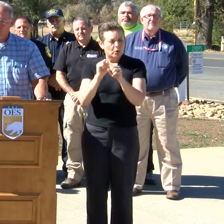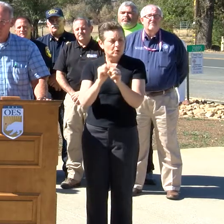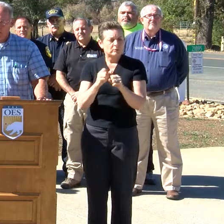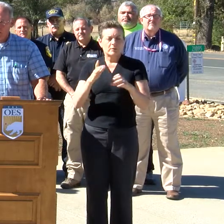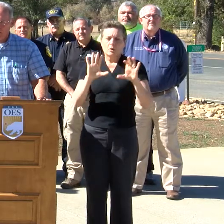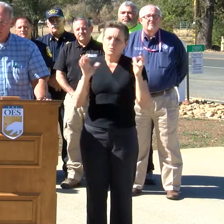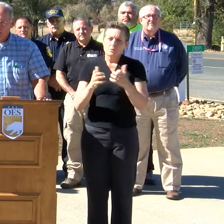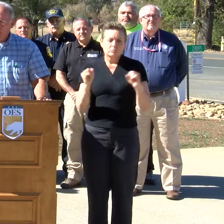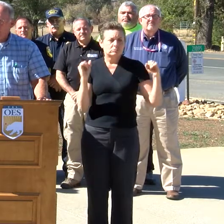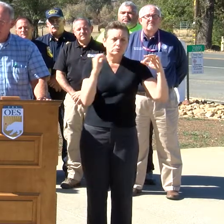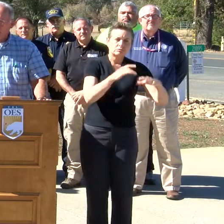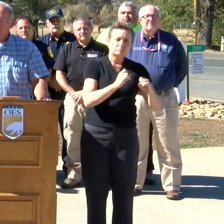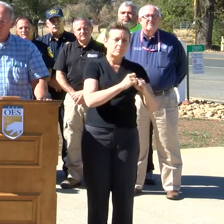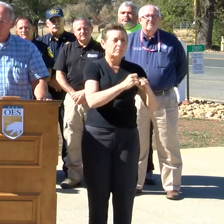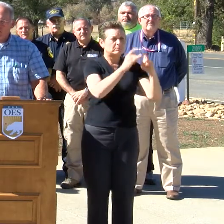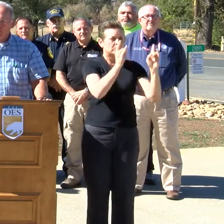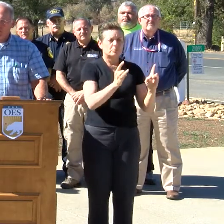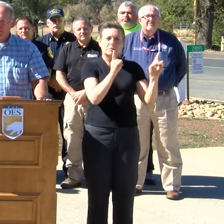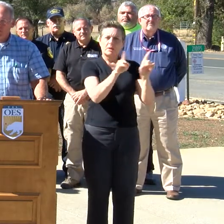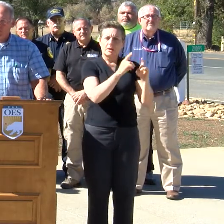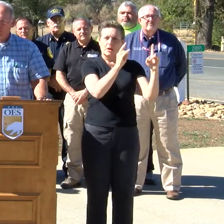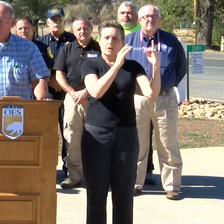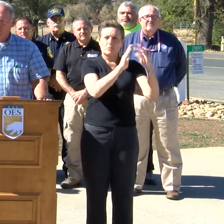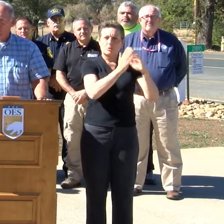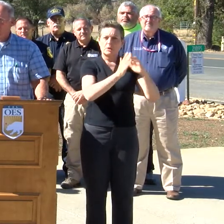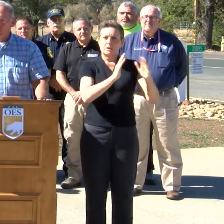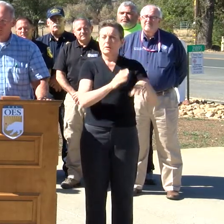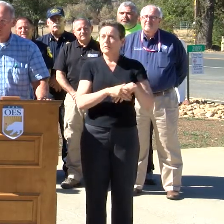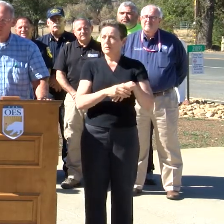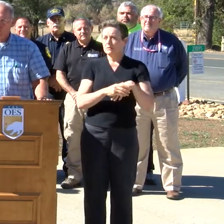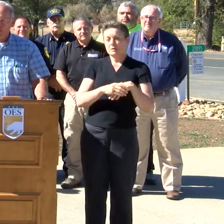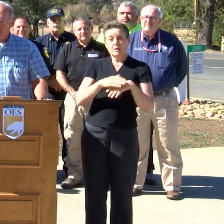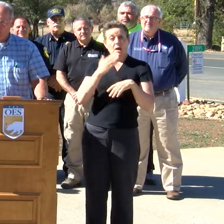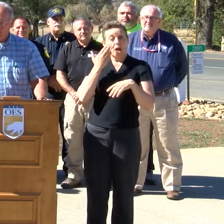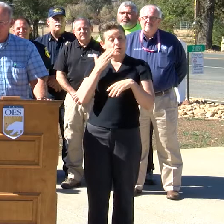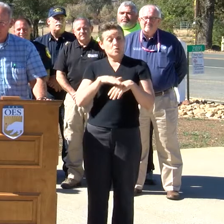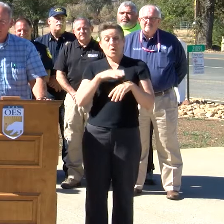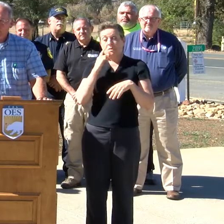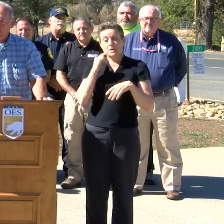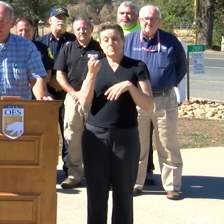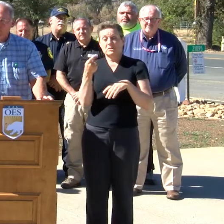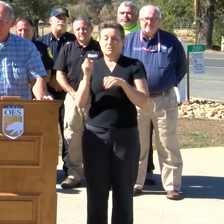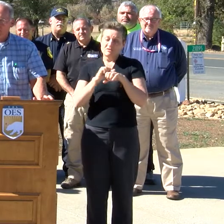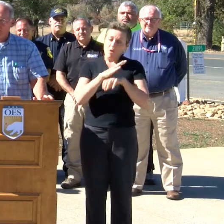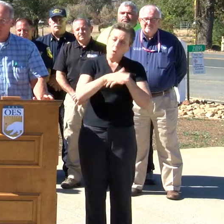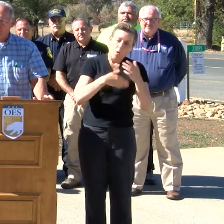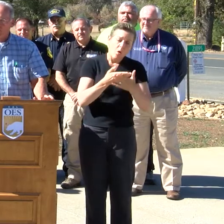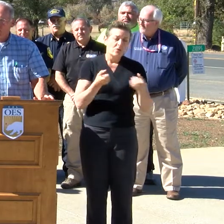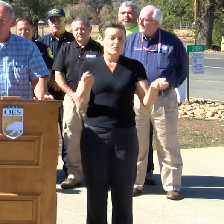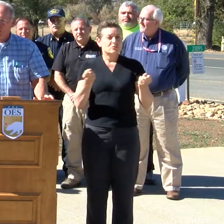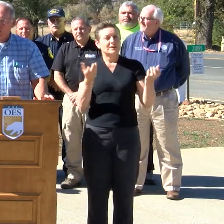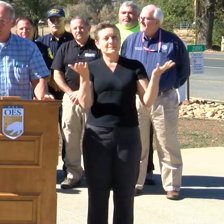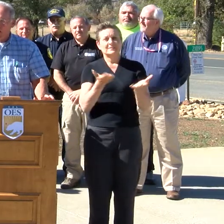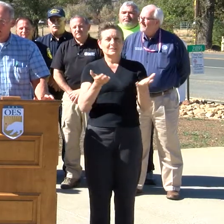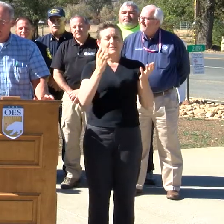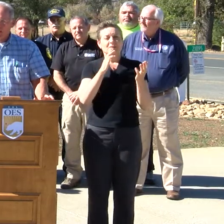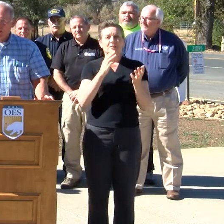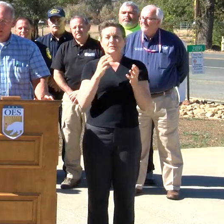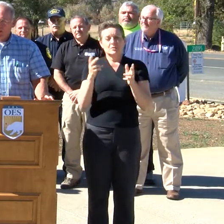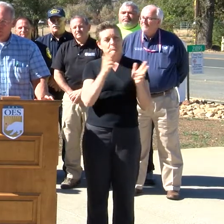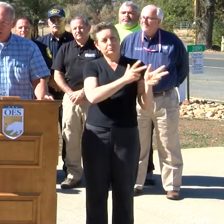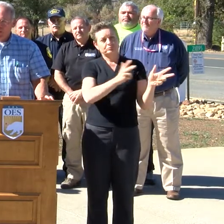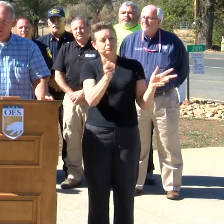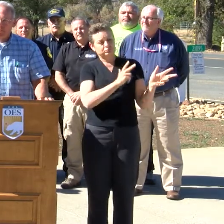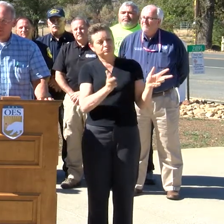resources to bear. I don't know that there are any PG&E rigs anywhere else other than right here right now. They have done such a good job getting back,